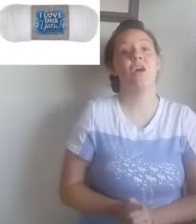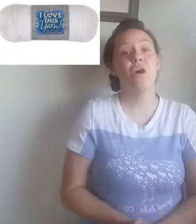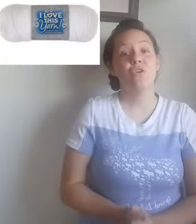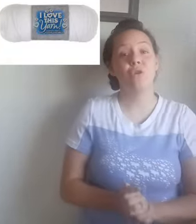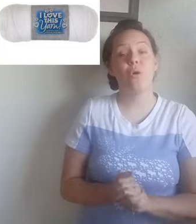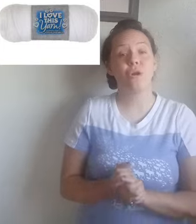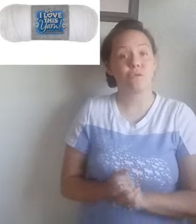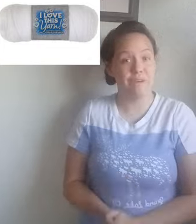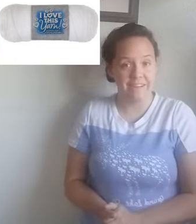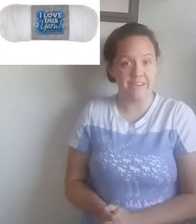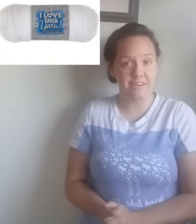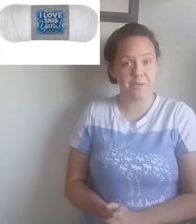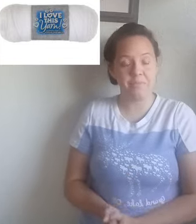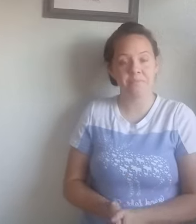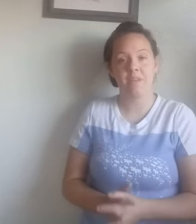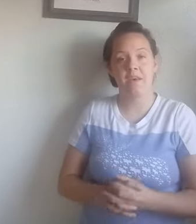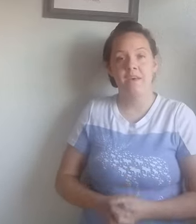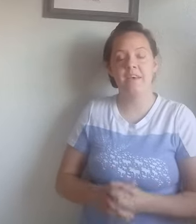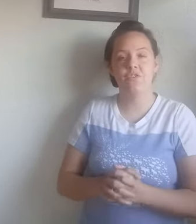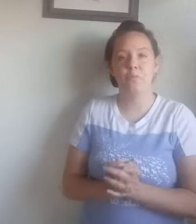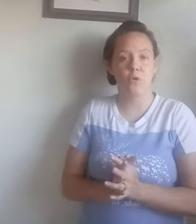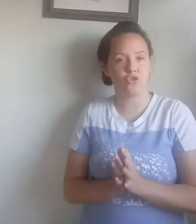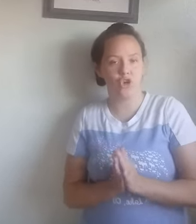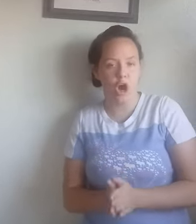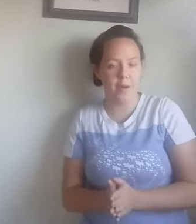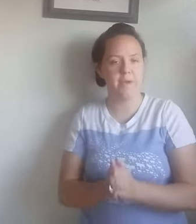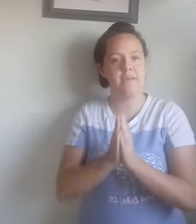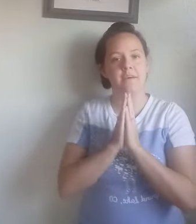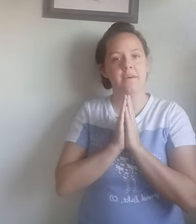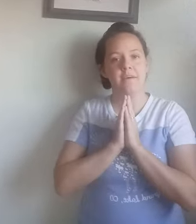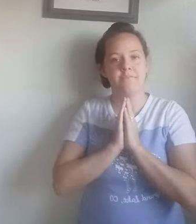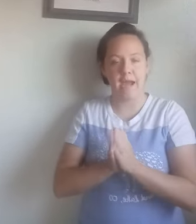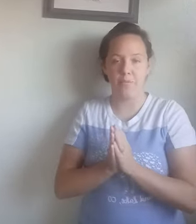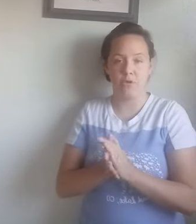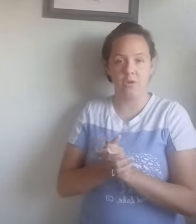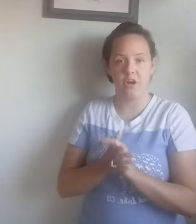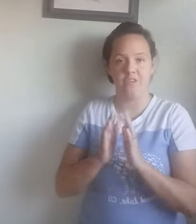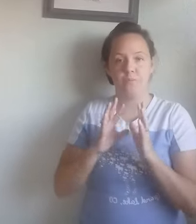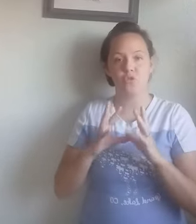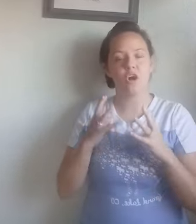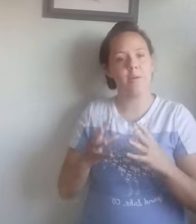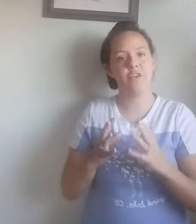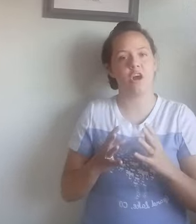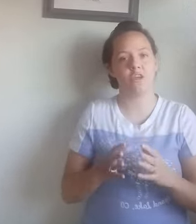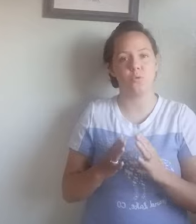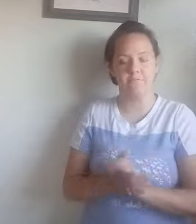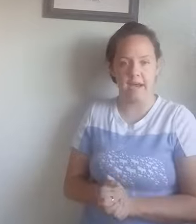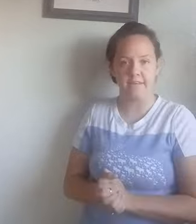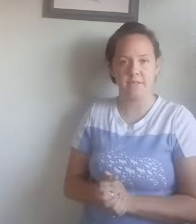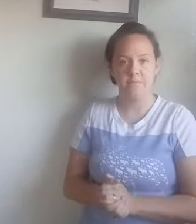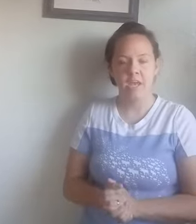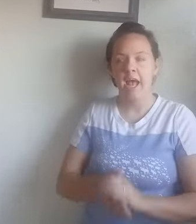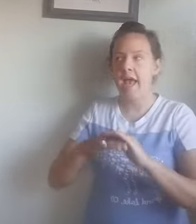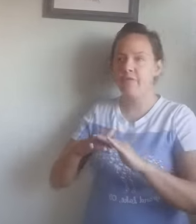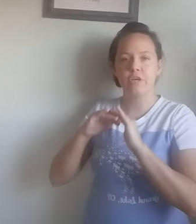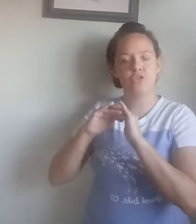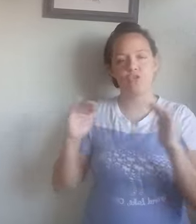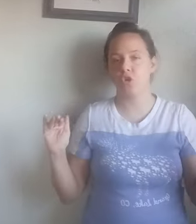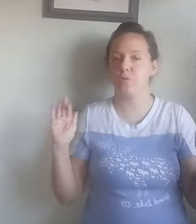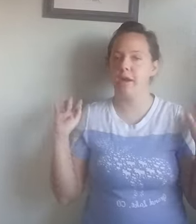So acrylic is the most common fiber or the most common yarn you will find. Every store, no matter